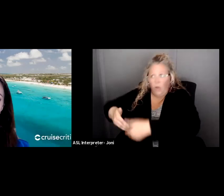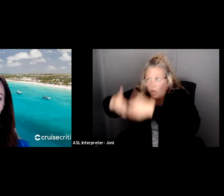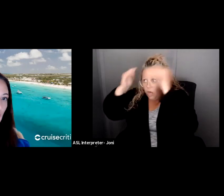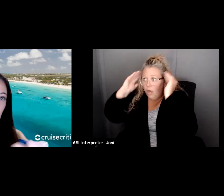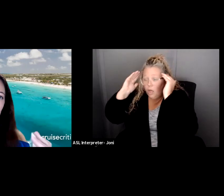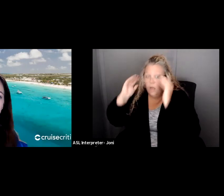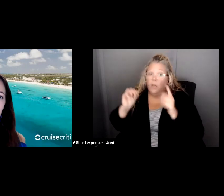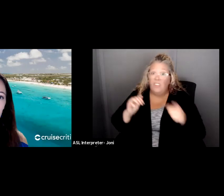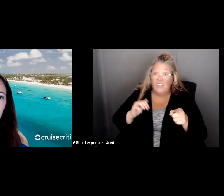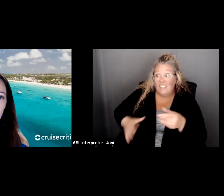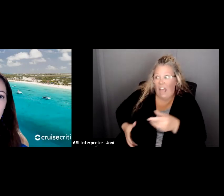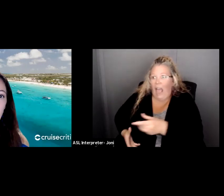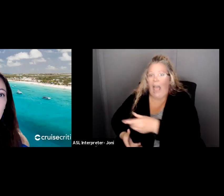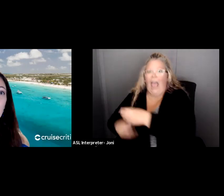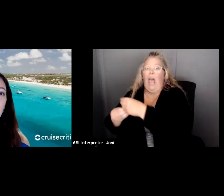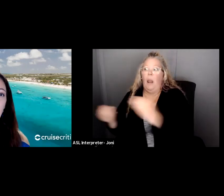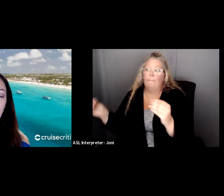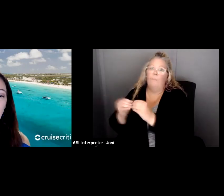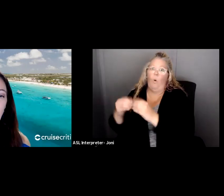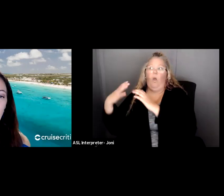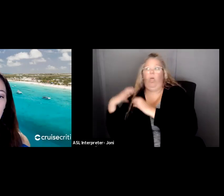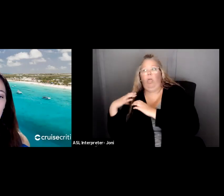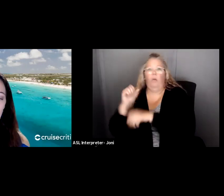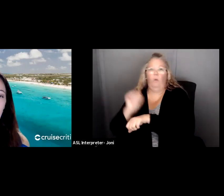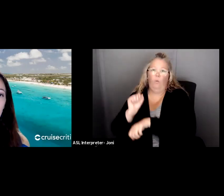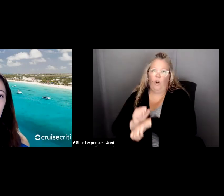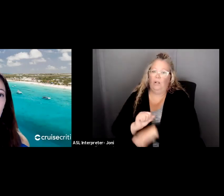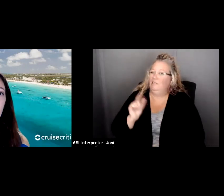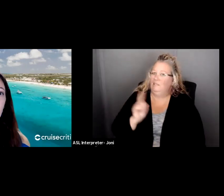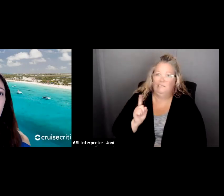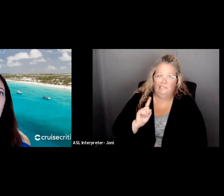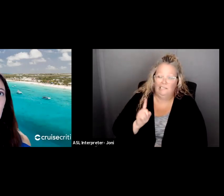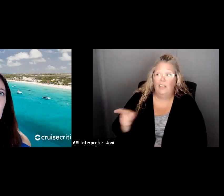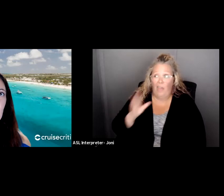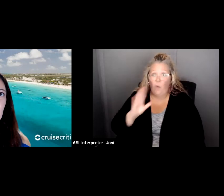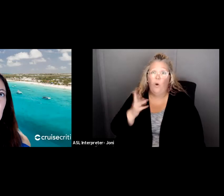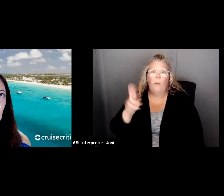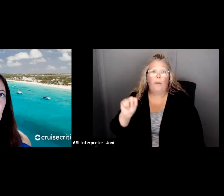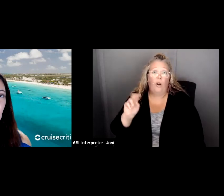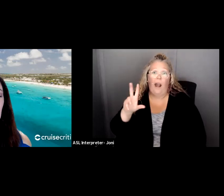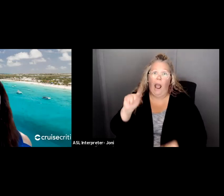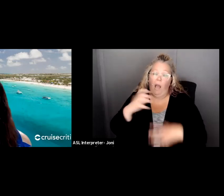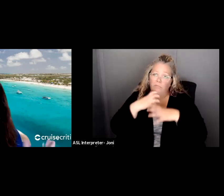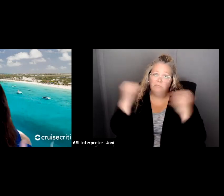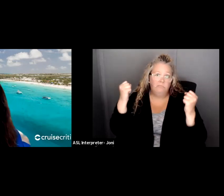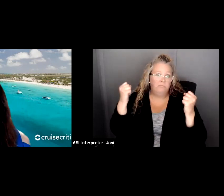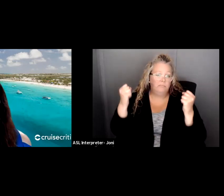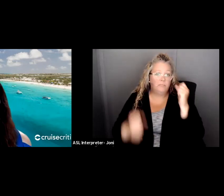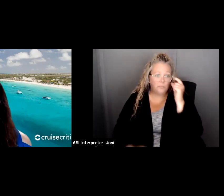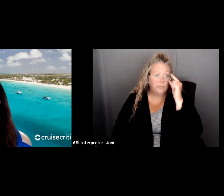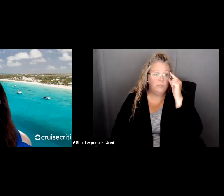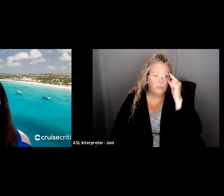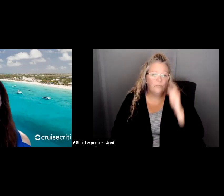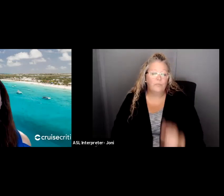we're going to add this on. No, that doesn't work. They're going to get burned out. And it, you know,